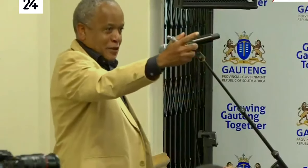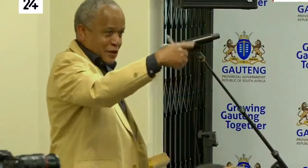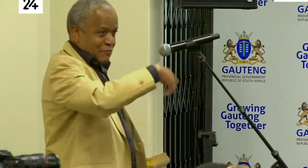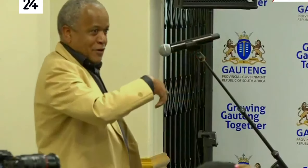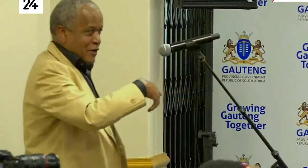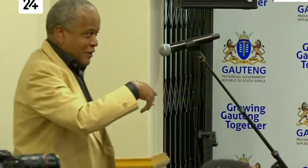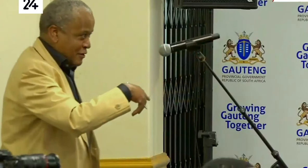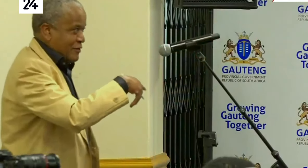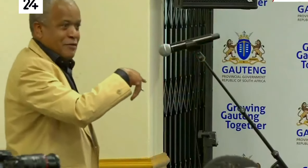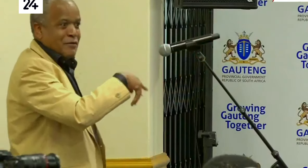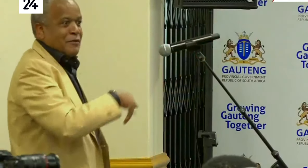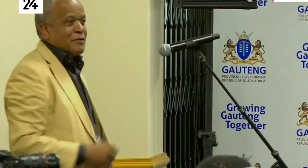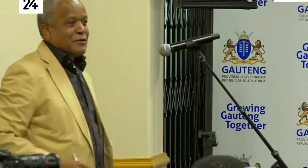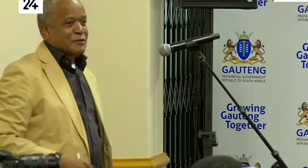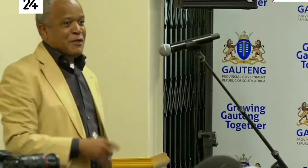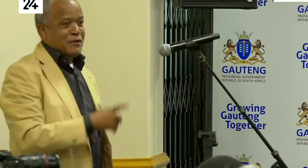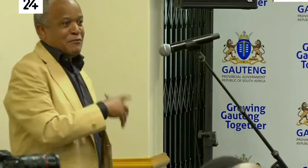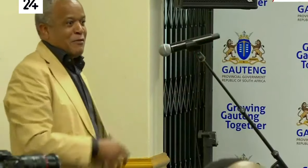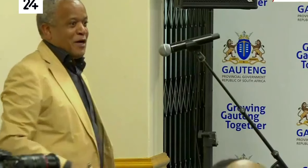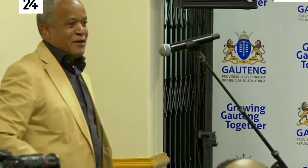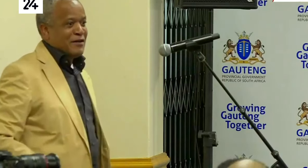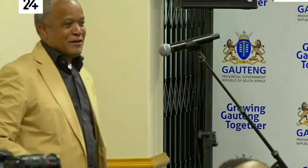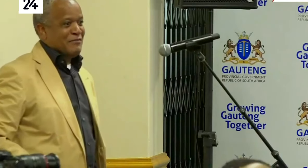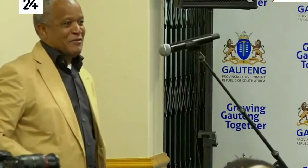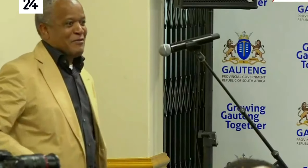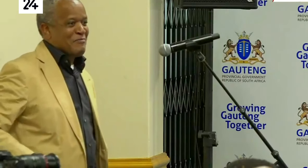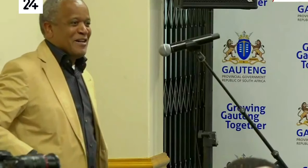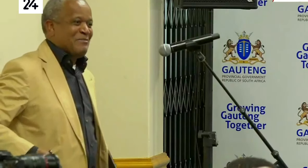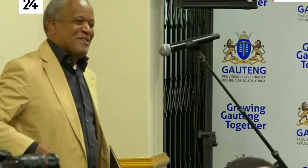Just come here and speak through the mic, if you don't mind, please.